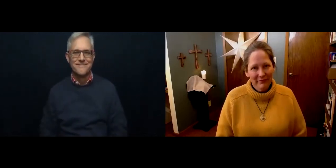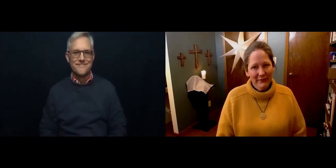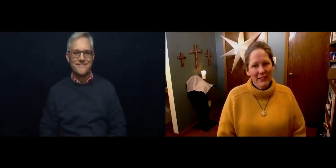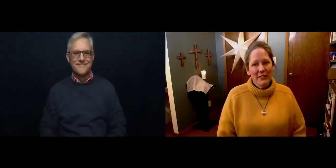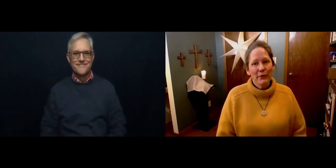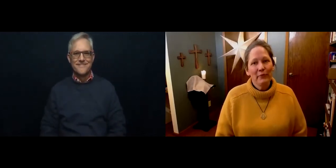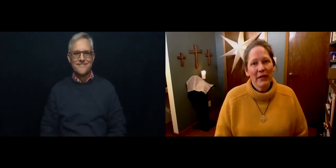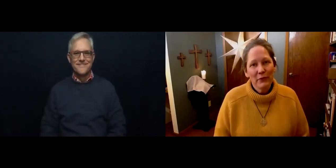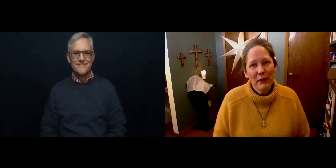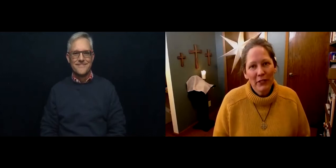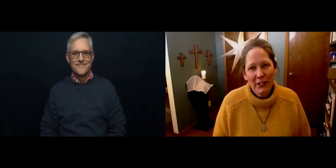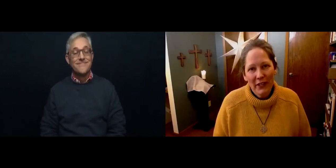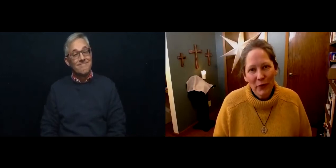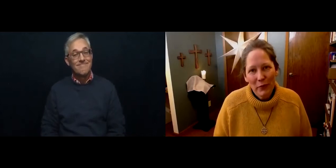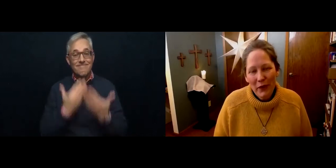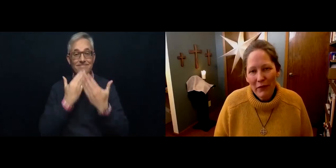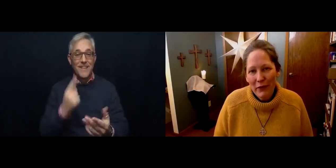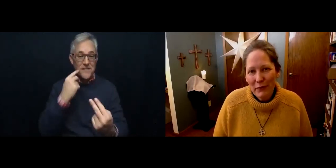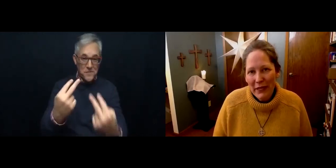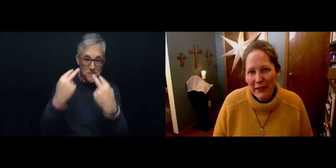So thanks for watching. I hope you have a good week.